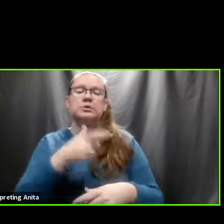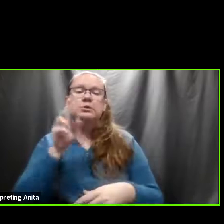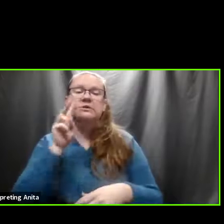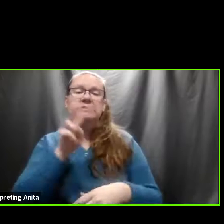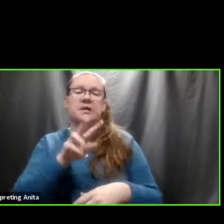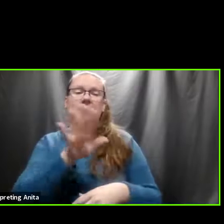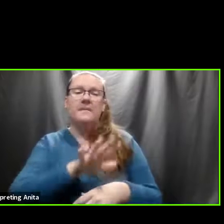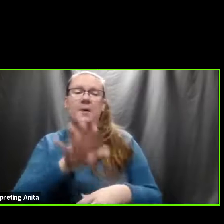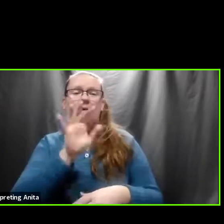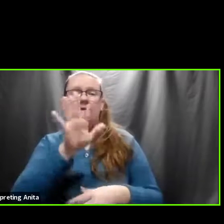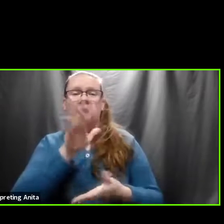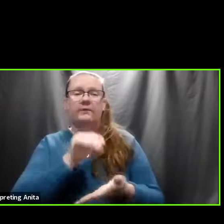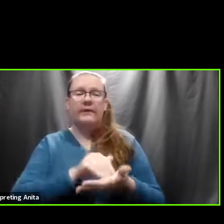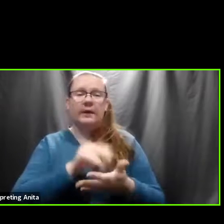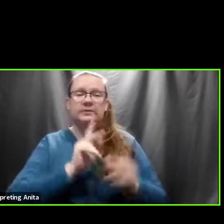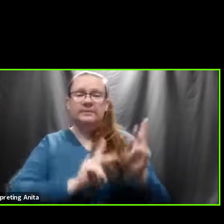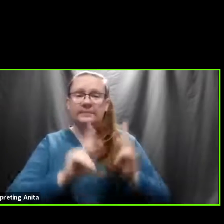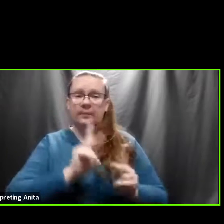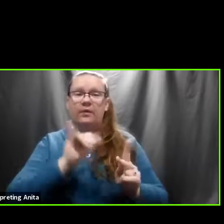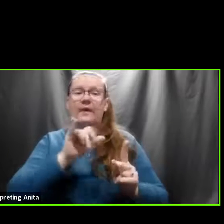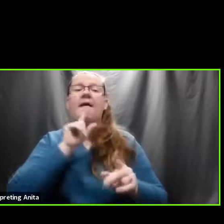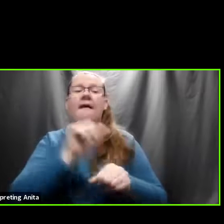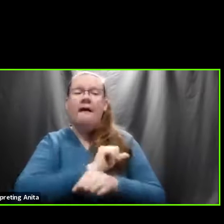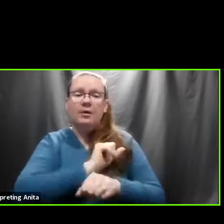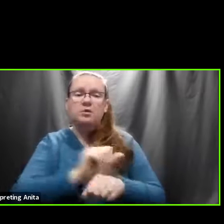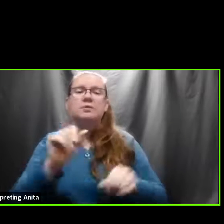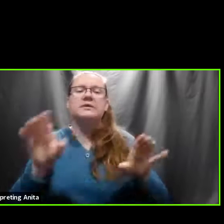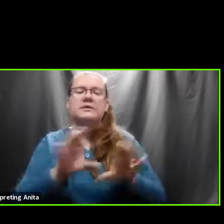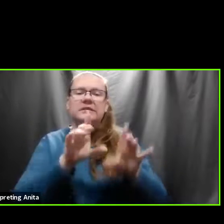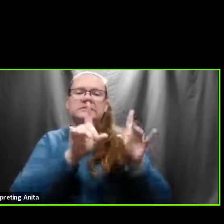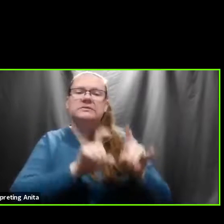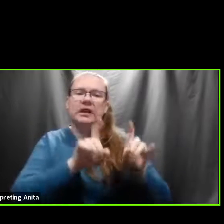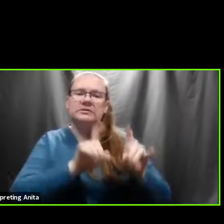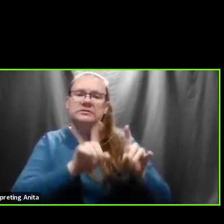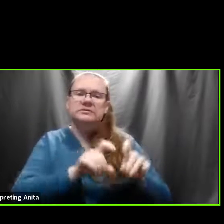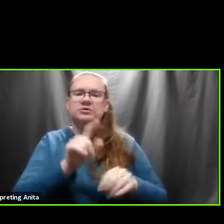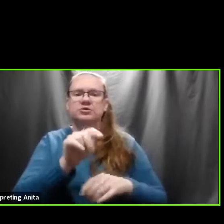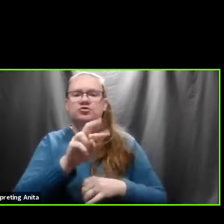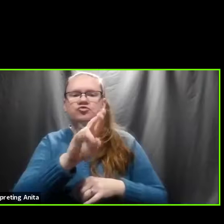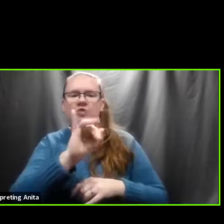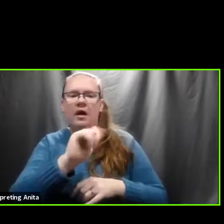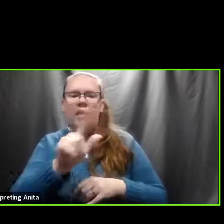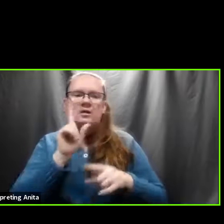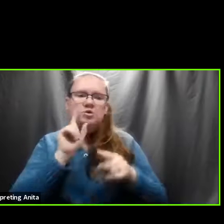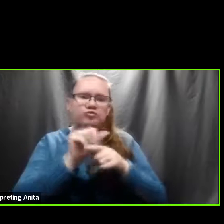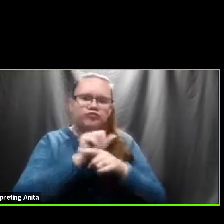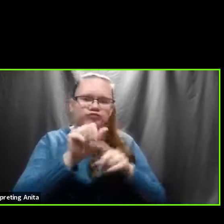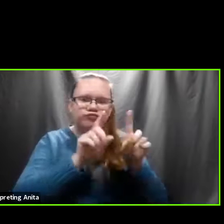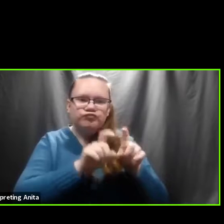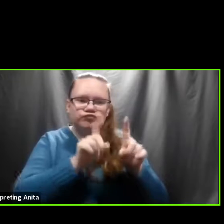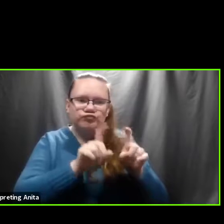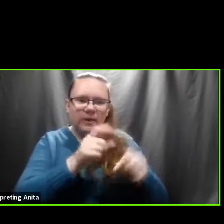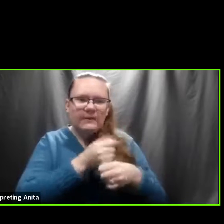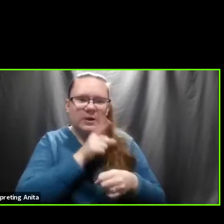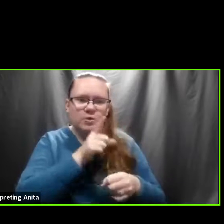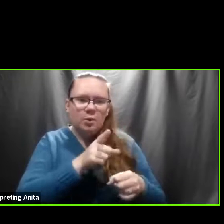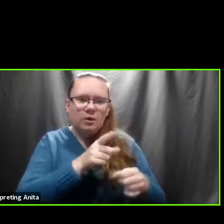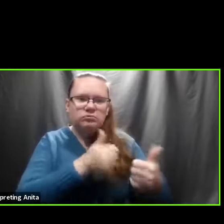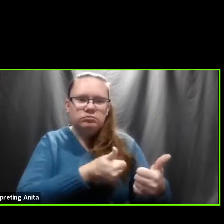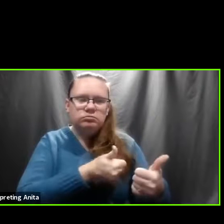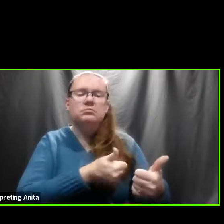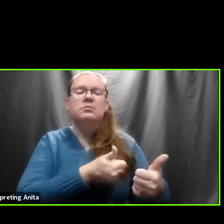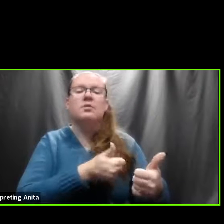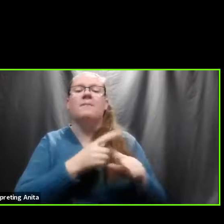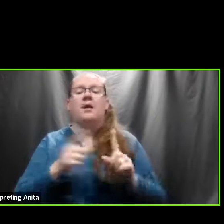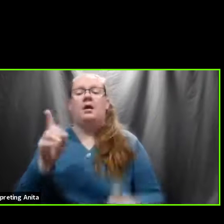5,000 individuals who've actually went through that trial to get that vaccine online. Moderna, they had over, they had about